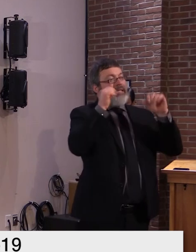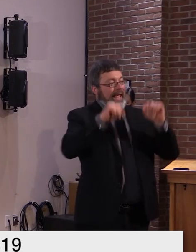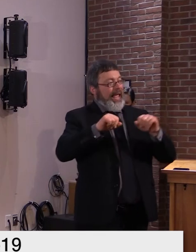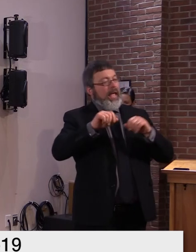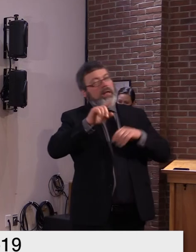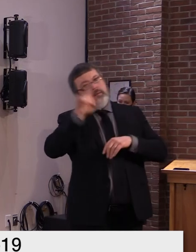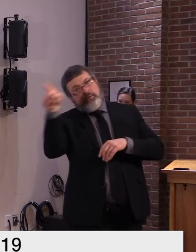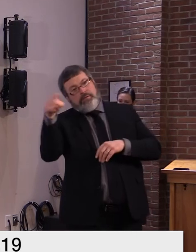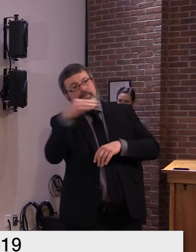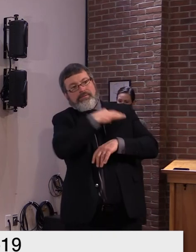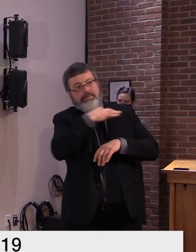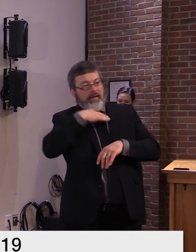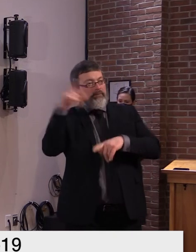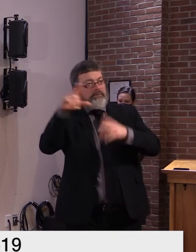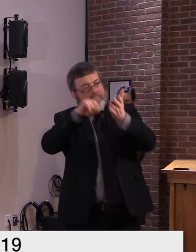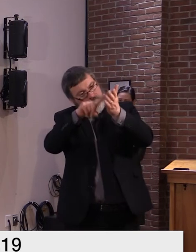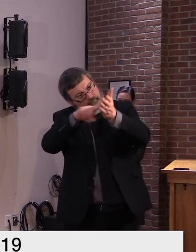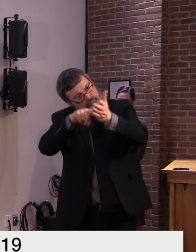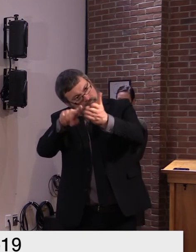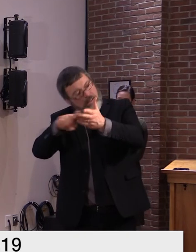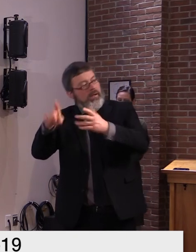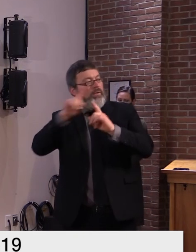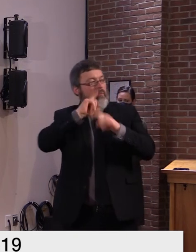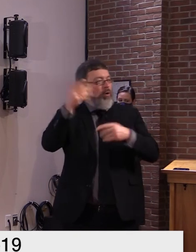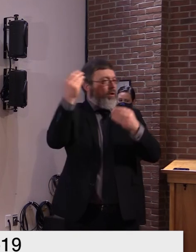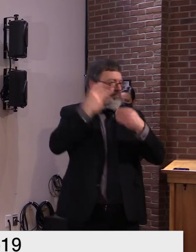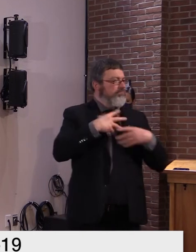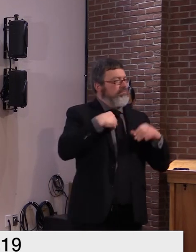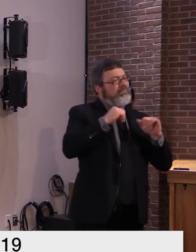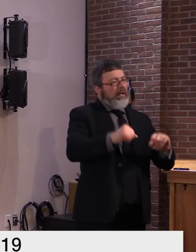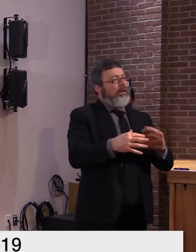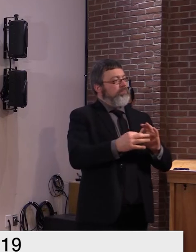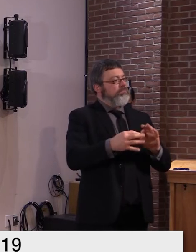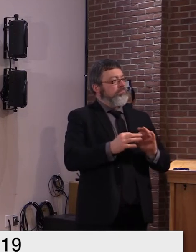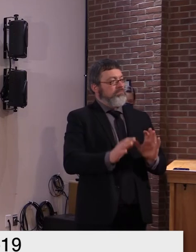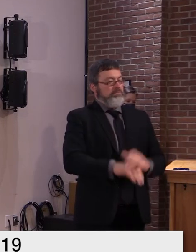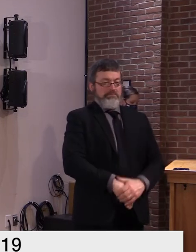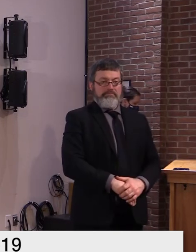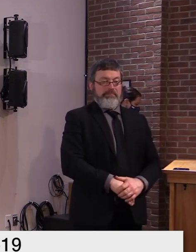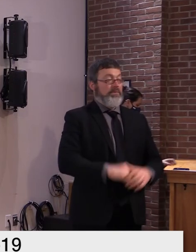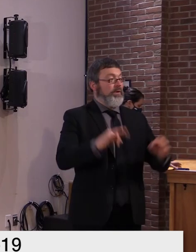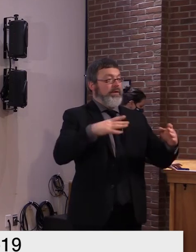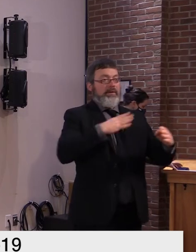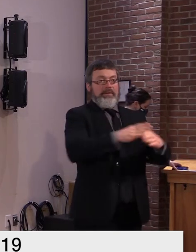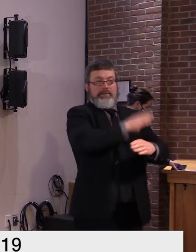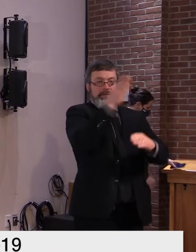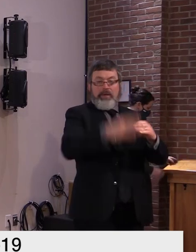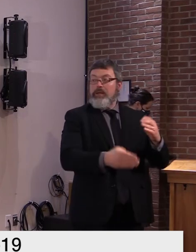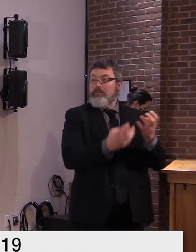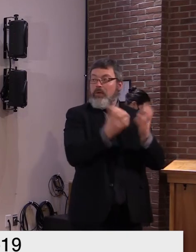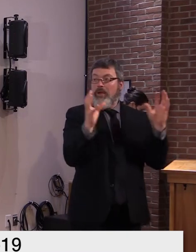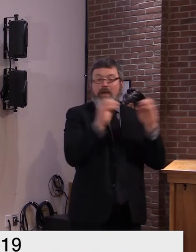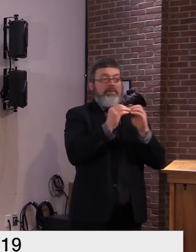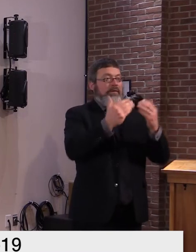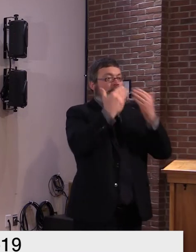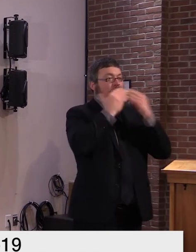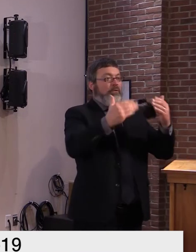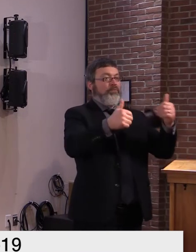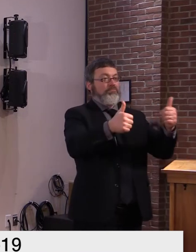Okay. Thank you. That's it. All right. Thank you very much. And we'll see you again on Tuesday. day.